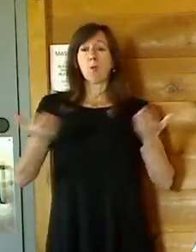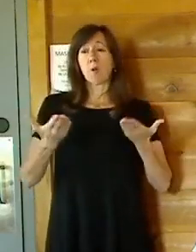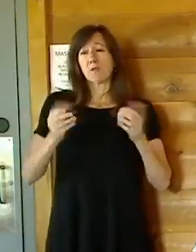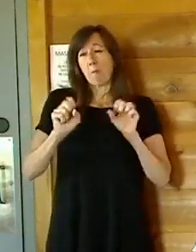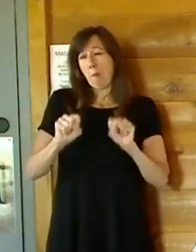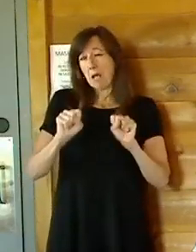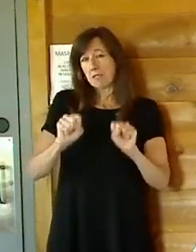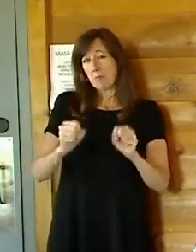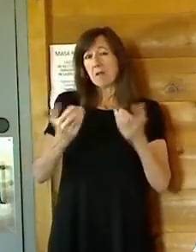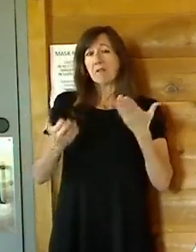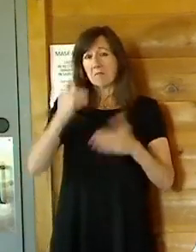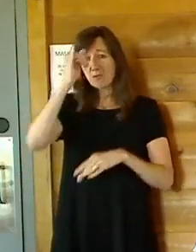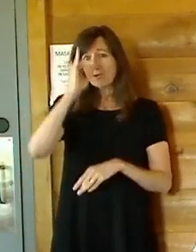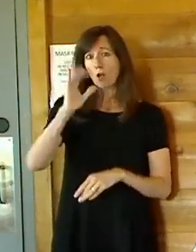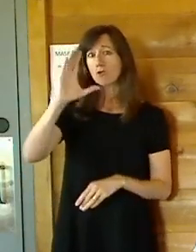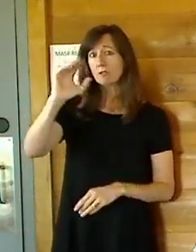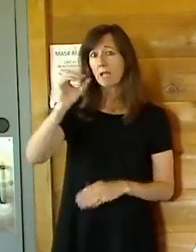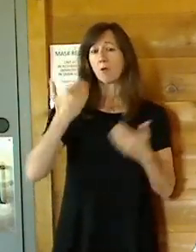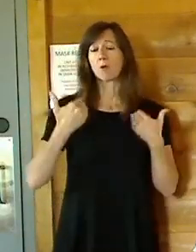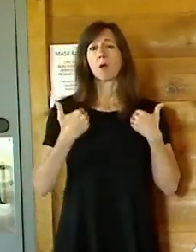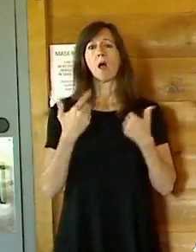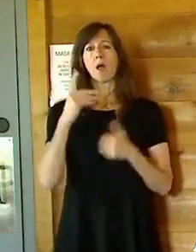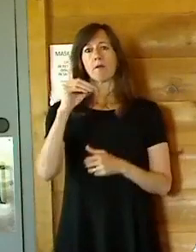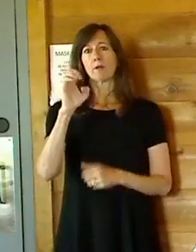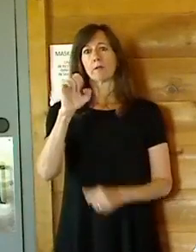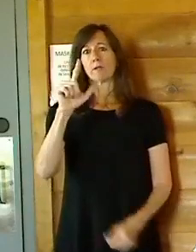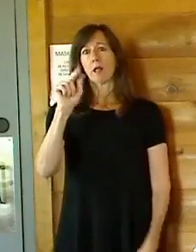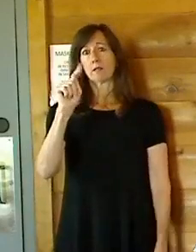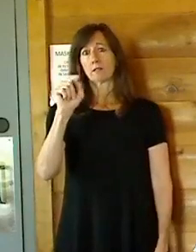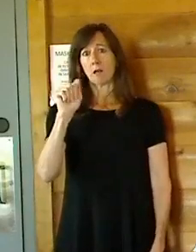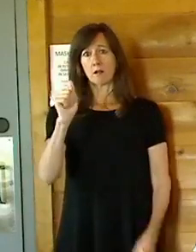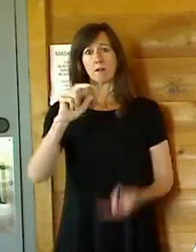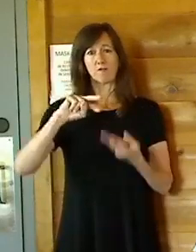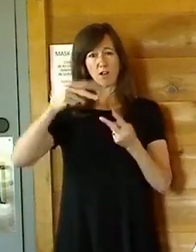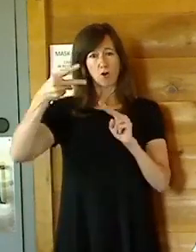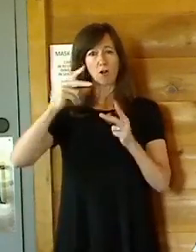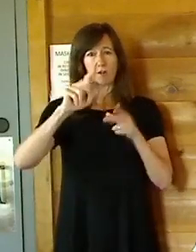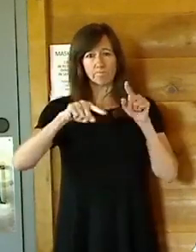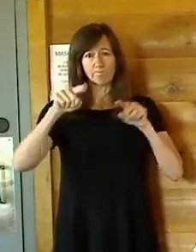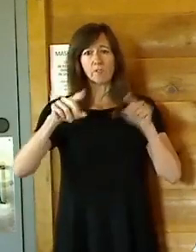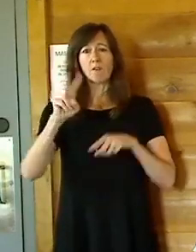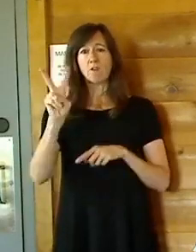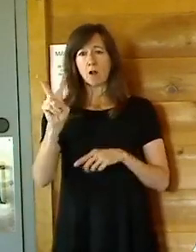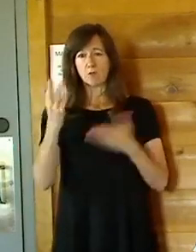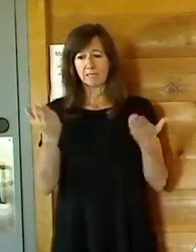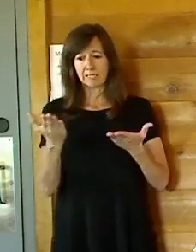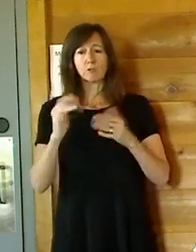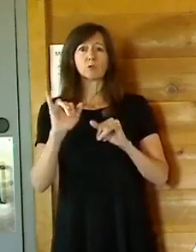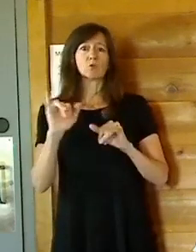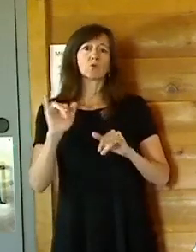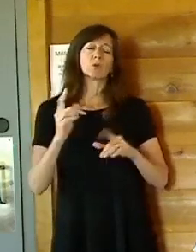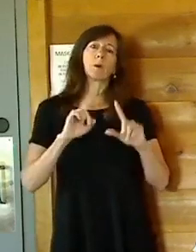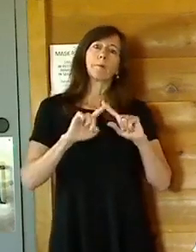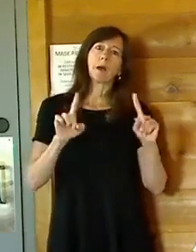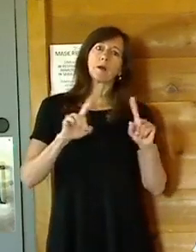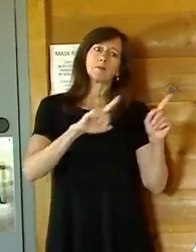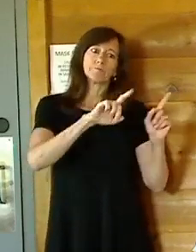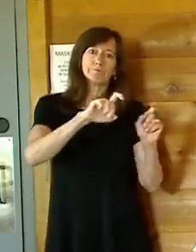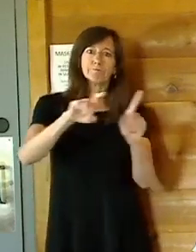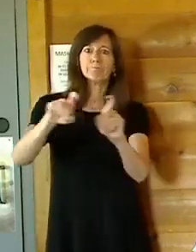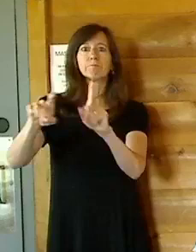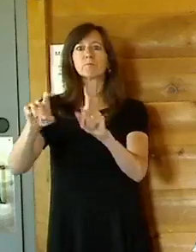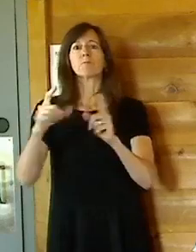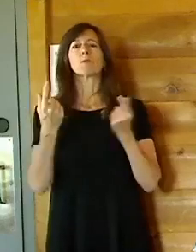not yet been tested and identified, but the way in which the state conducts its tests and the testing is done, these are random